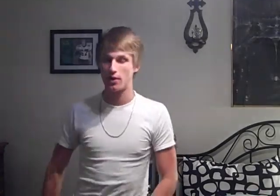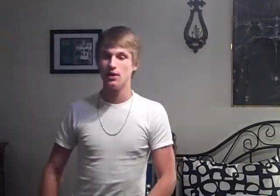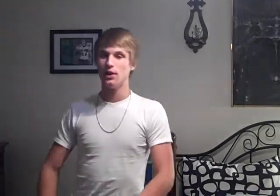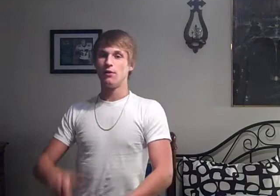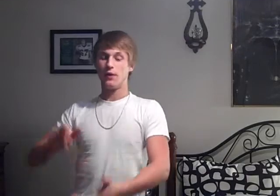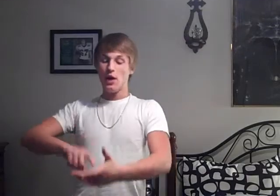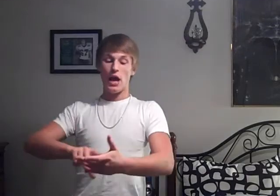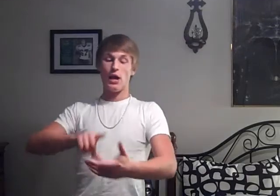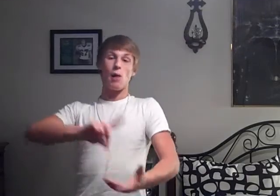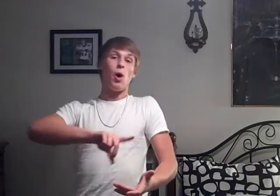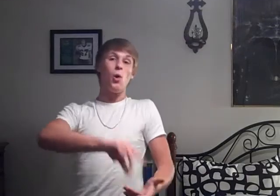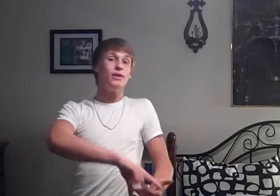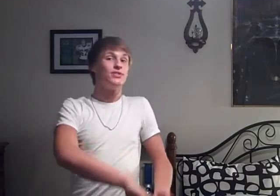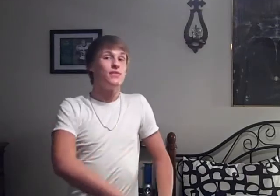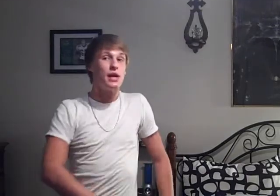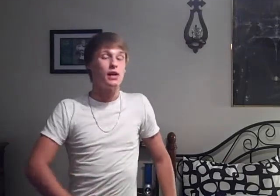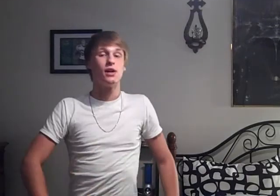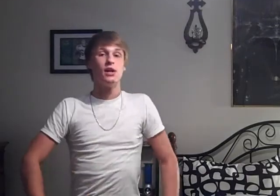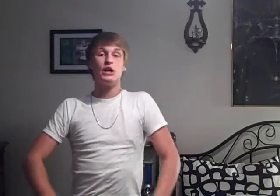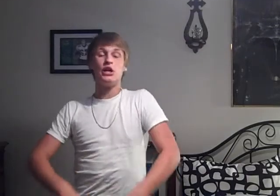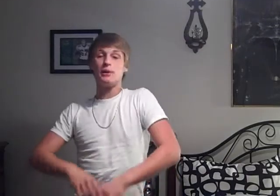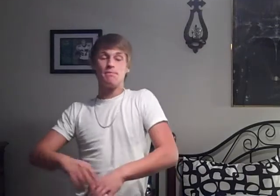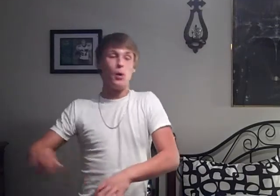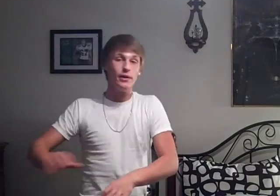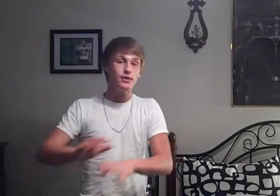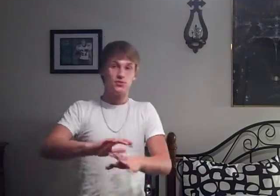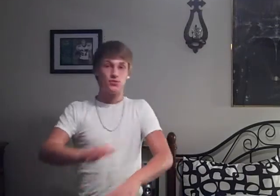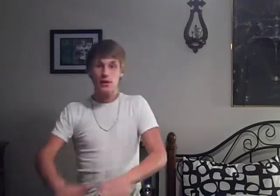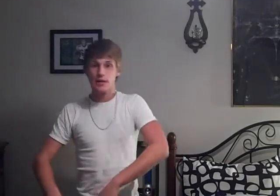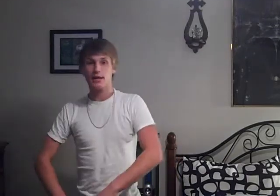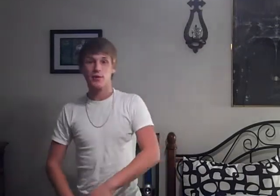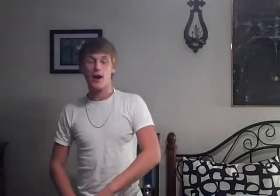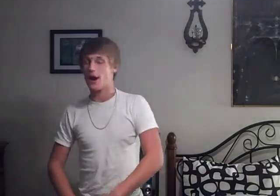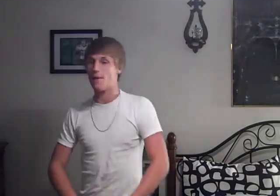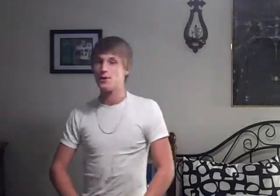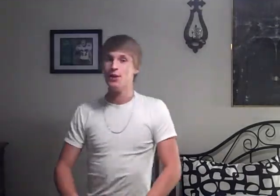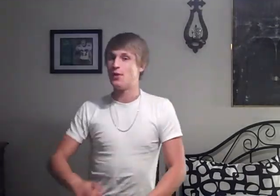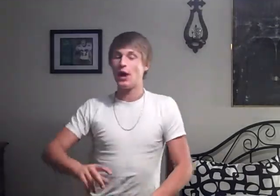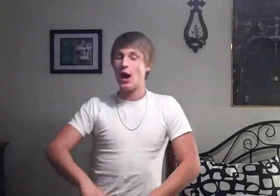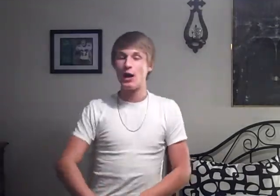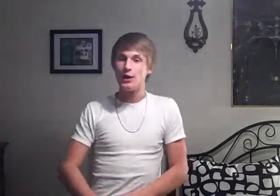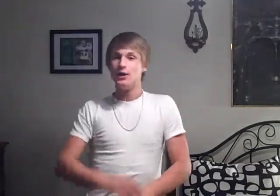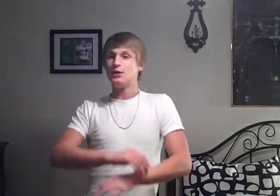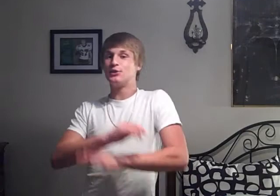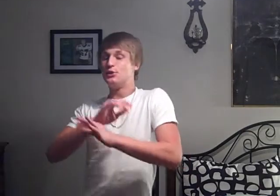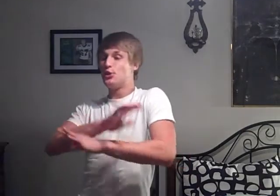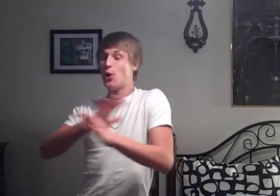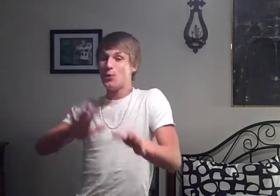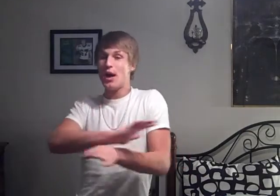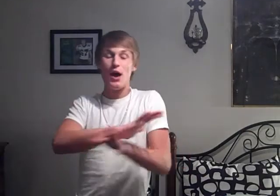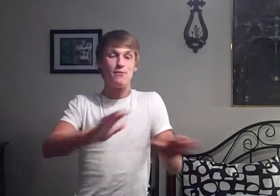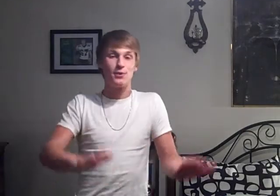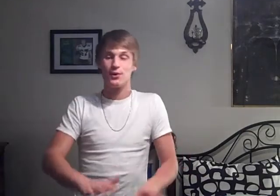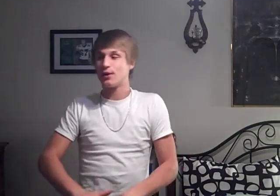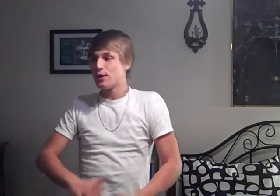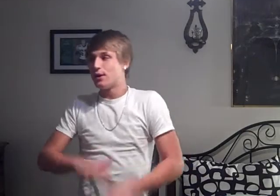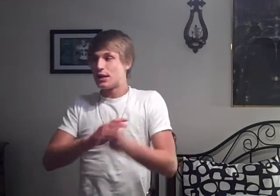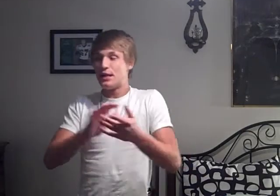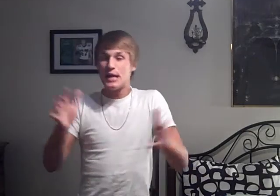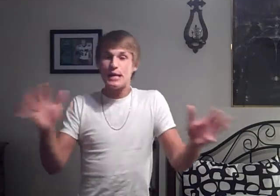And I'm always in there getting pointless freaking crap That I don't ever need